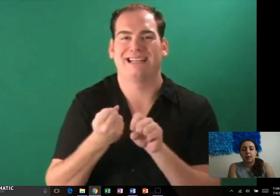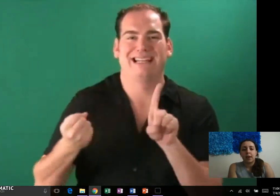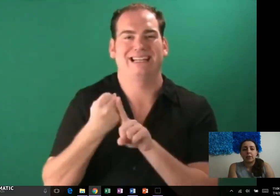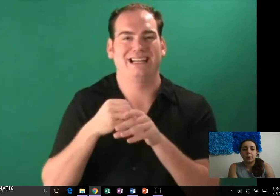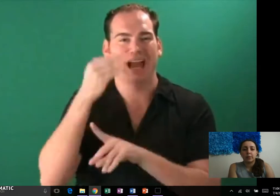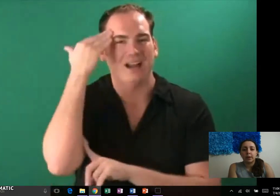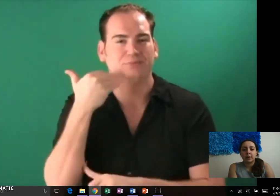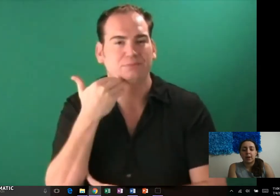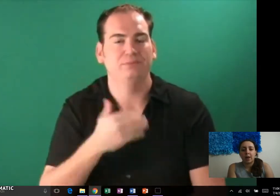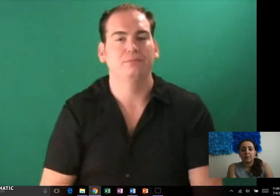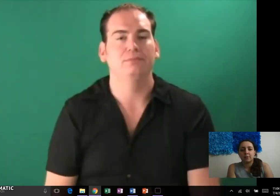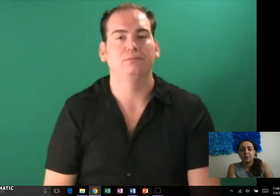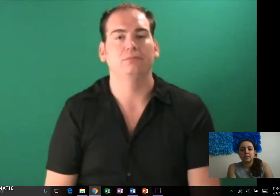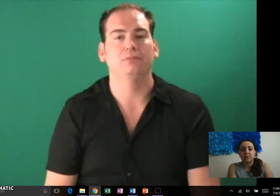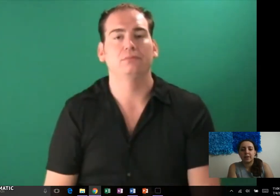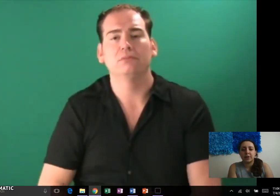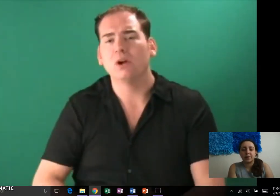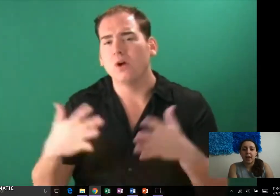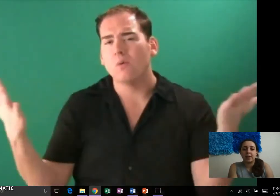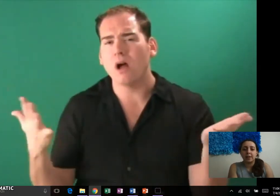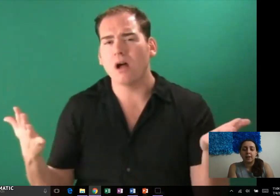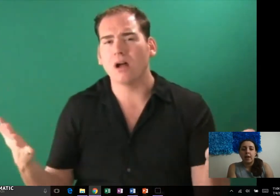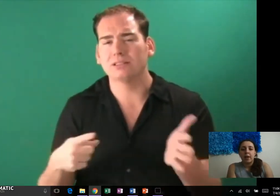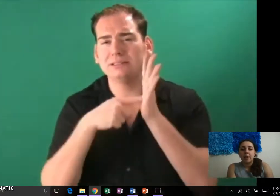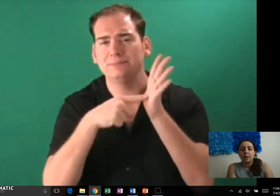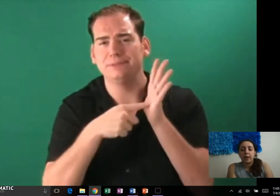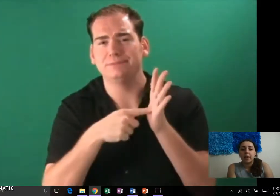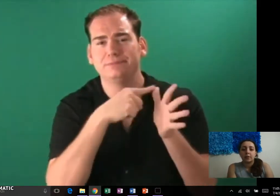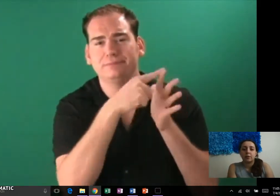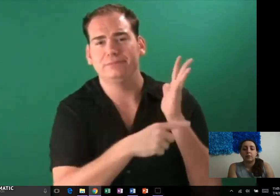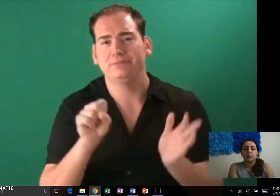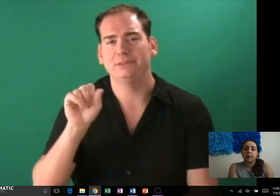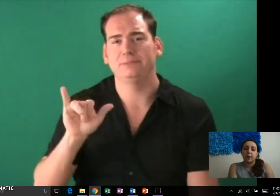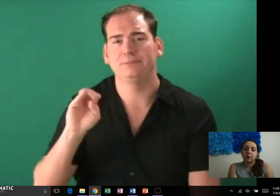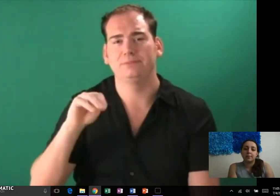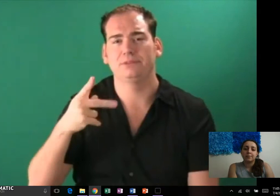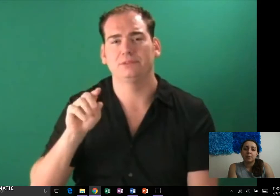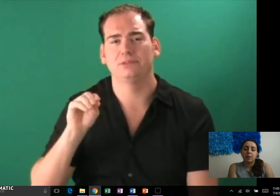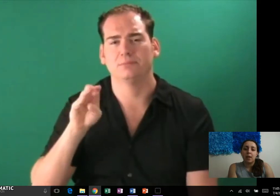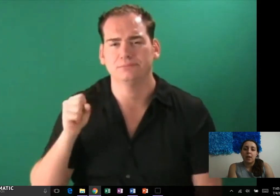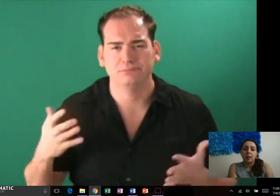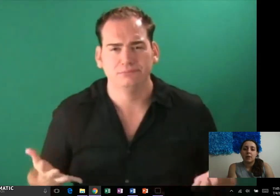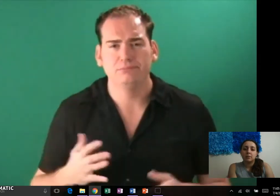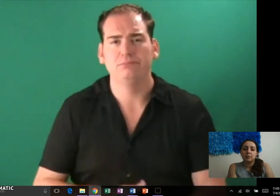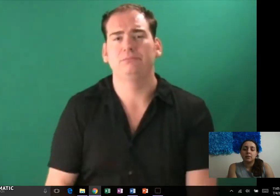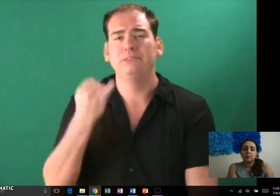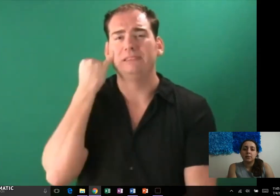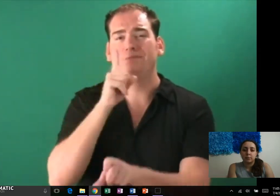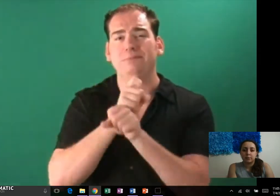any sport that has risk of hitting your head can lead to percussion now the symptoms for